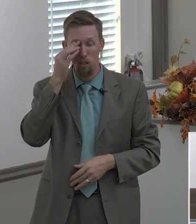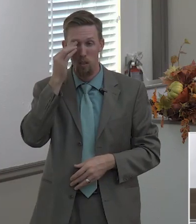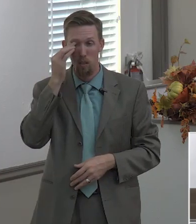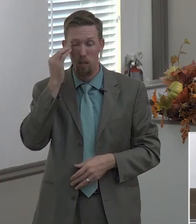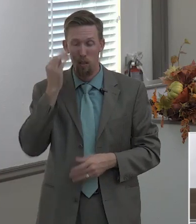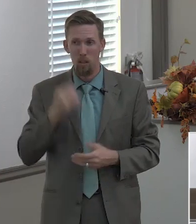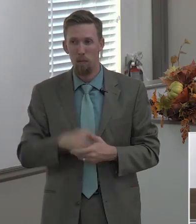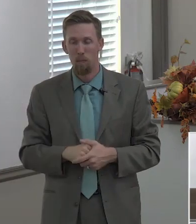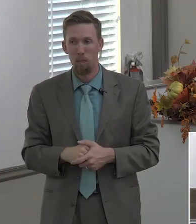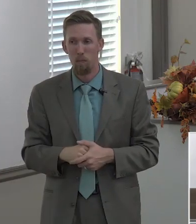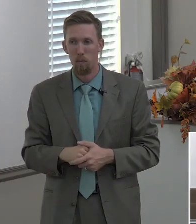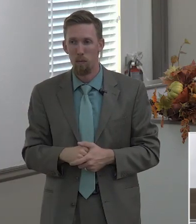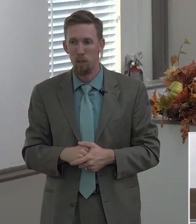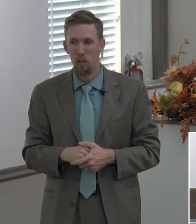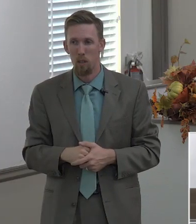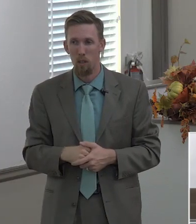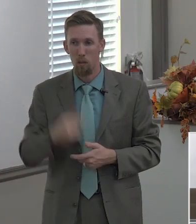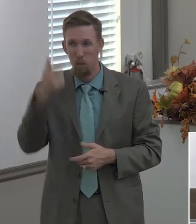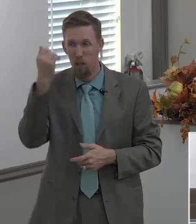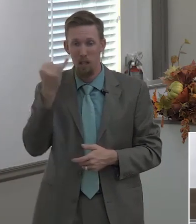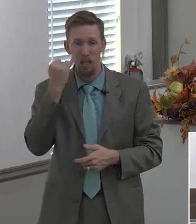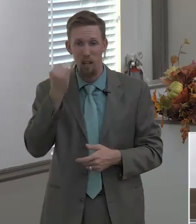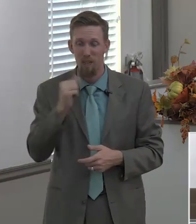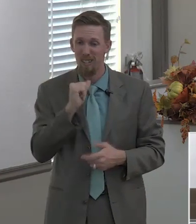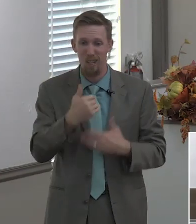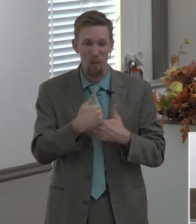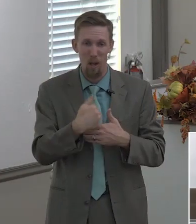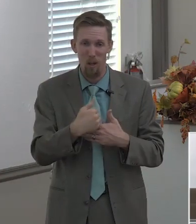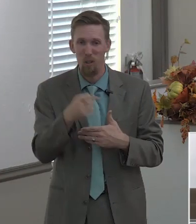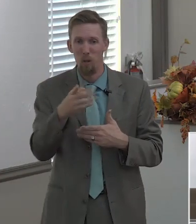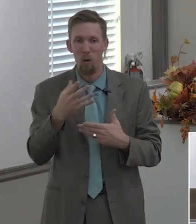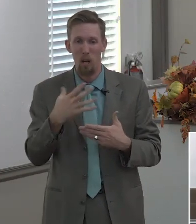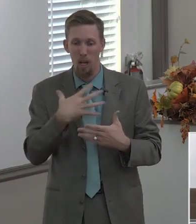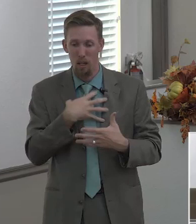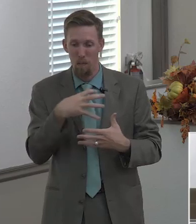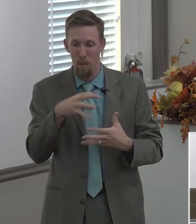because somewhere my friends somewhere along the line you lost your compassion